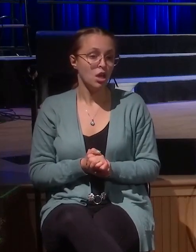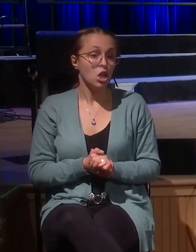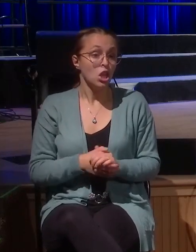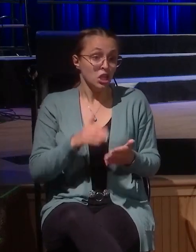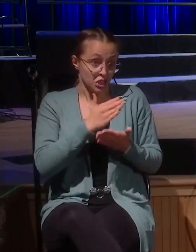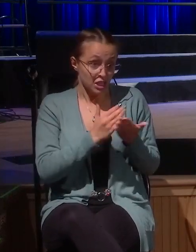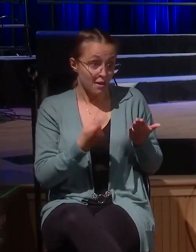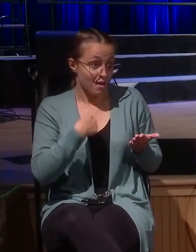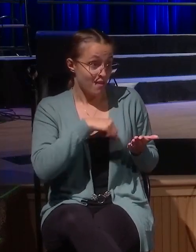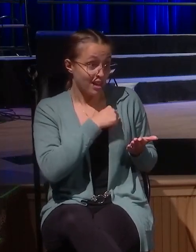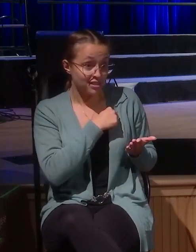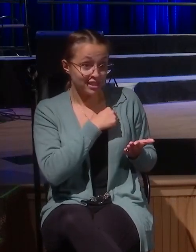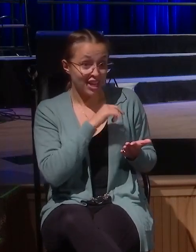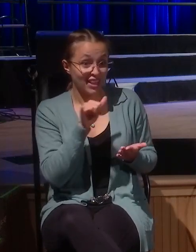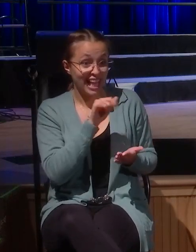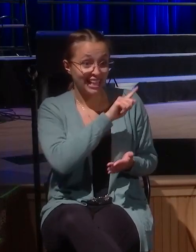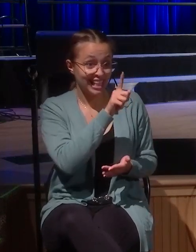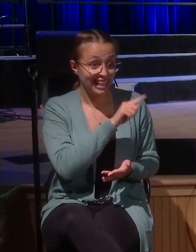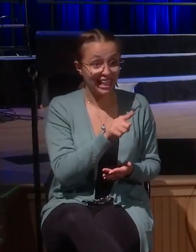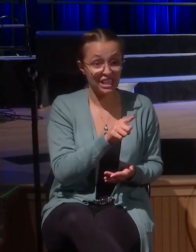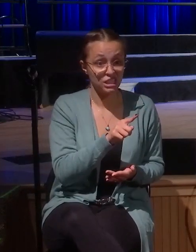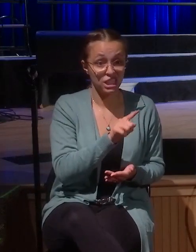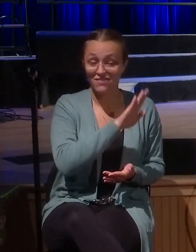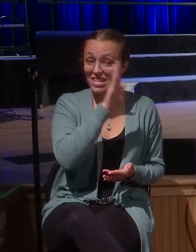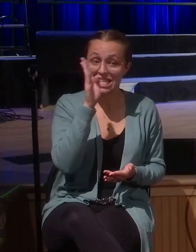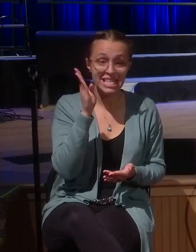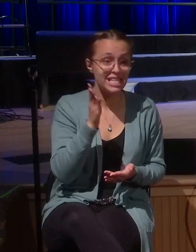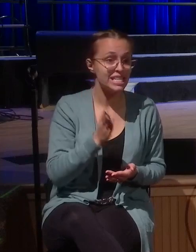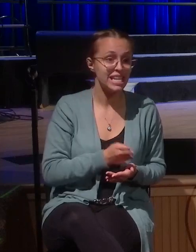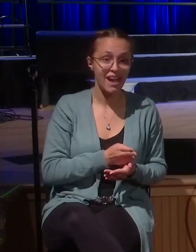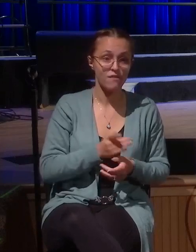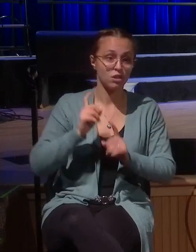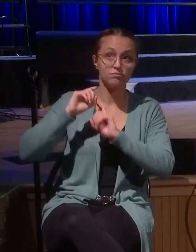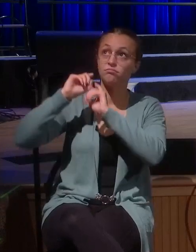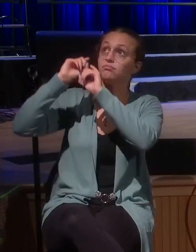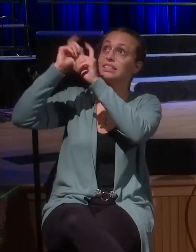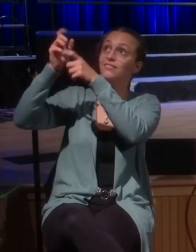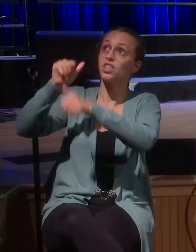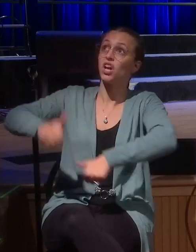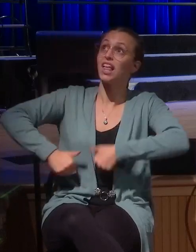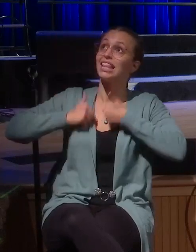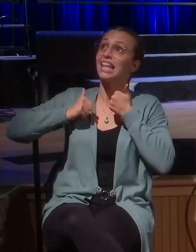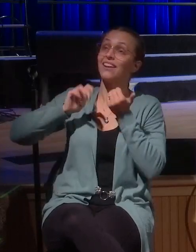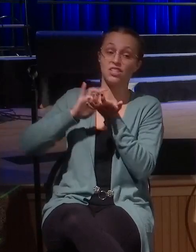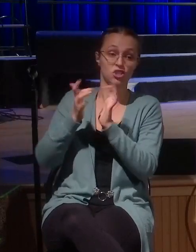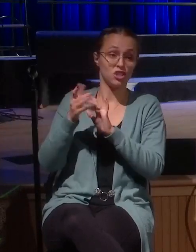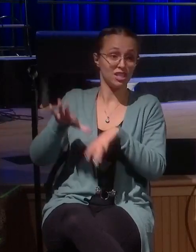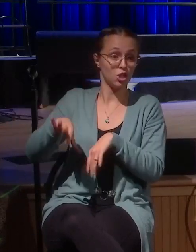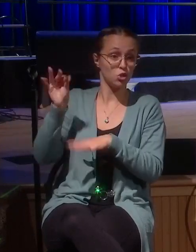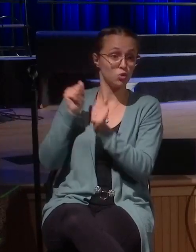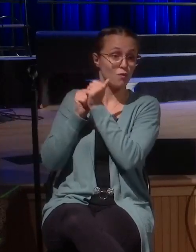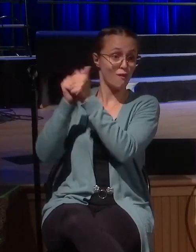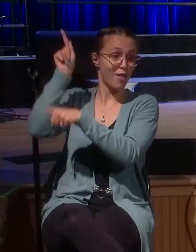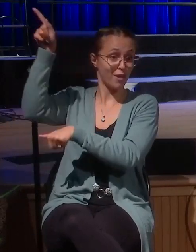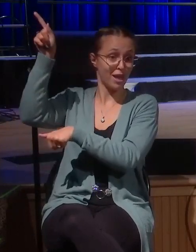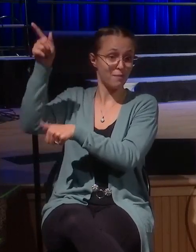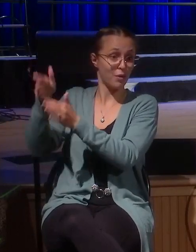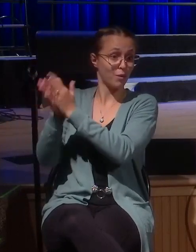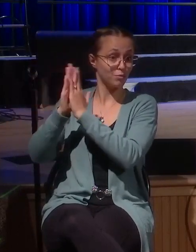in Jesus and have never come to a moment of decision where we choose to follow him and repent, this is, you